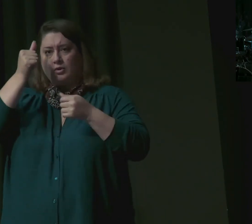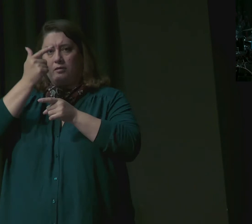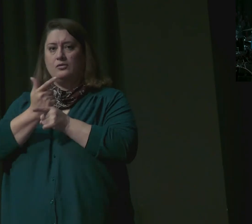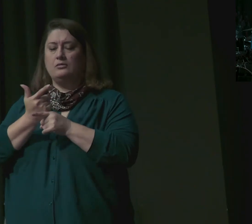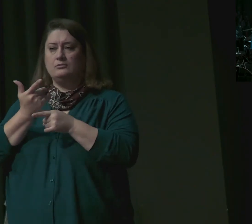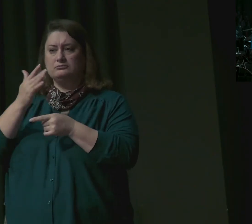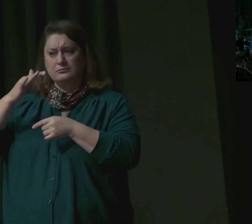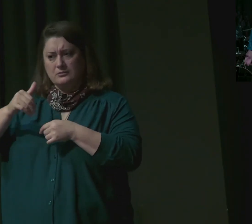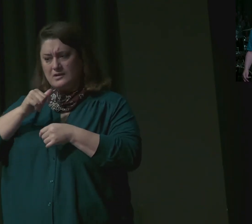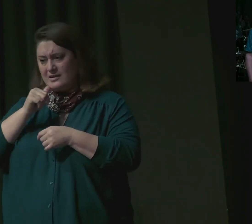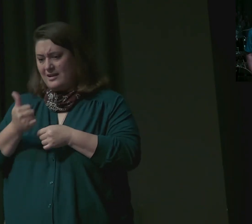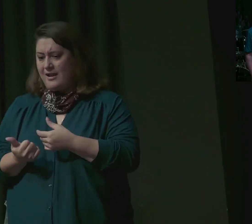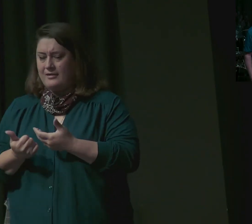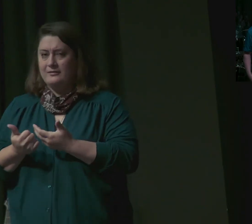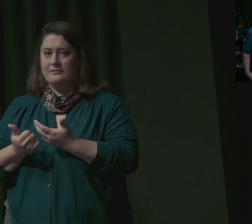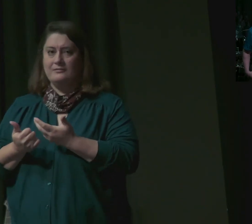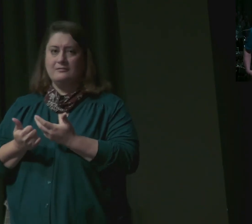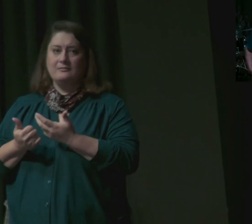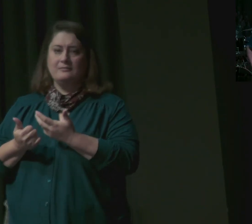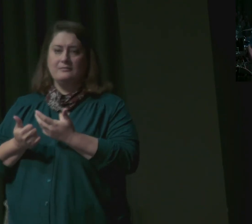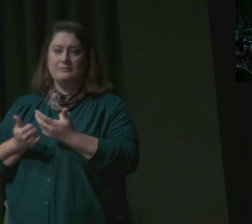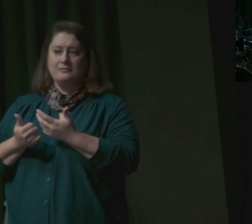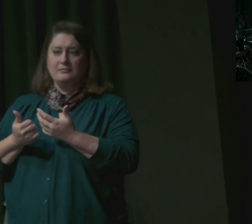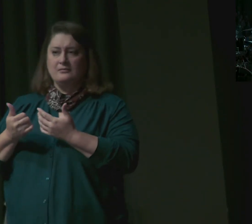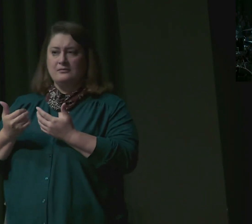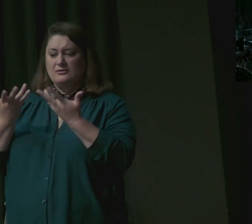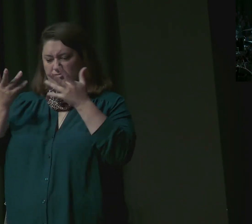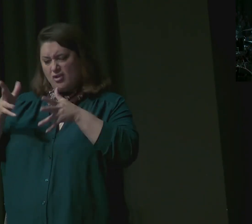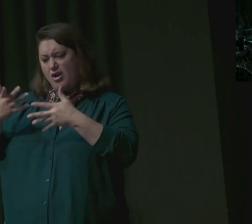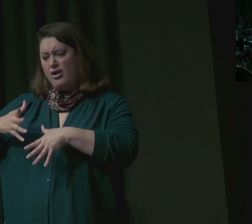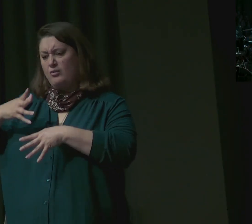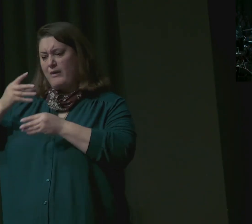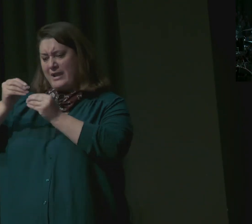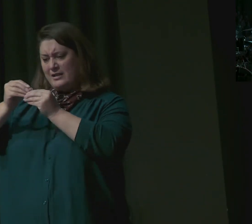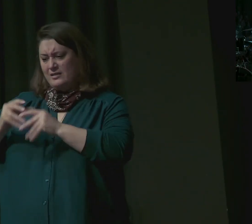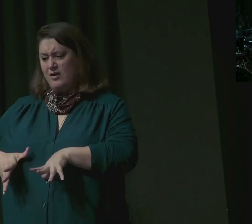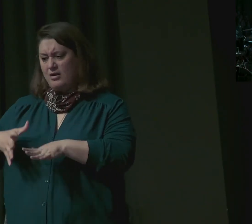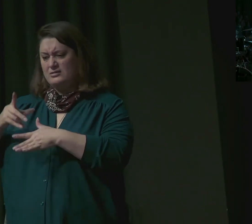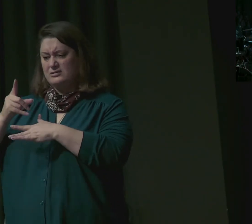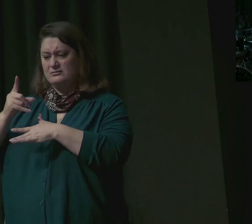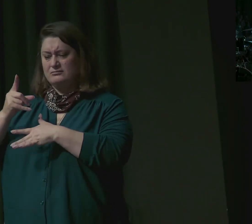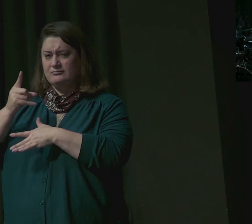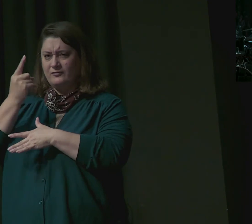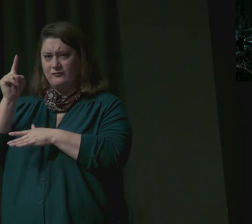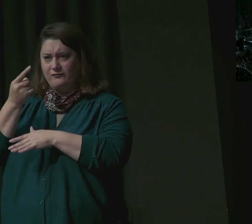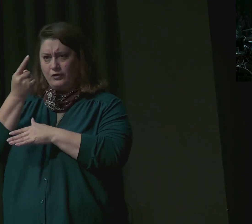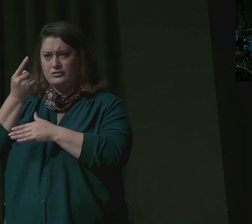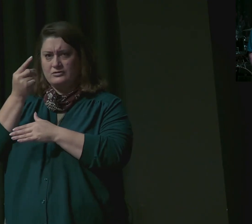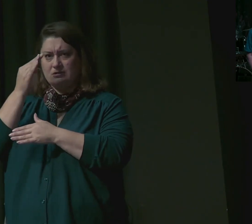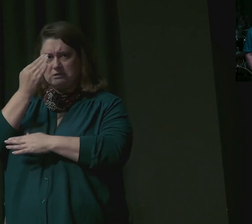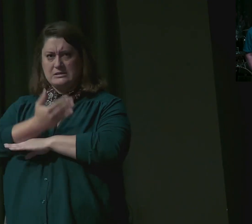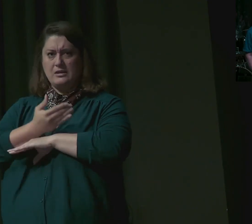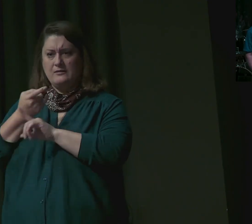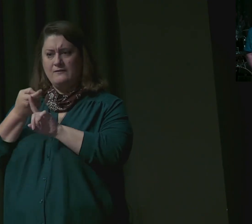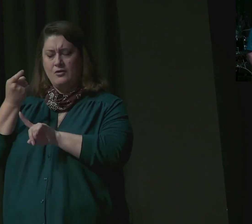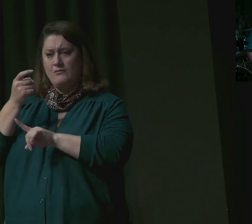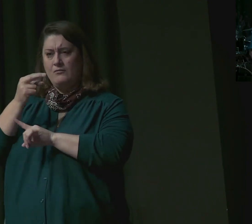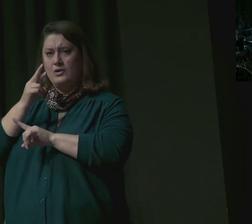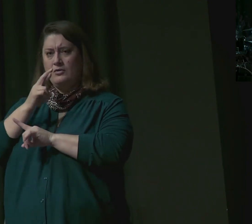He's already lost the first son of Rachel and now Benjamin, the only son of